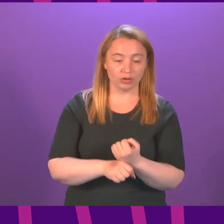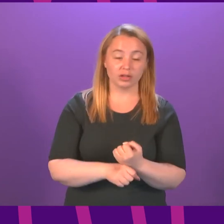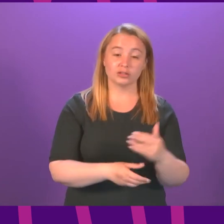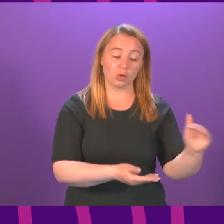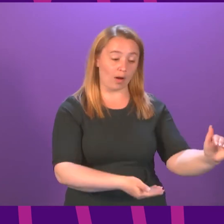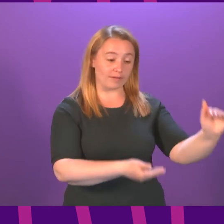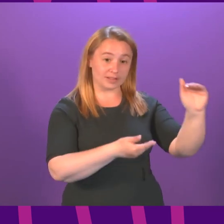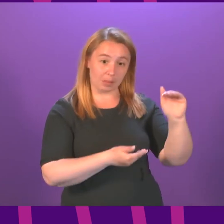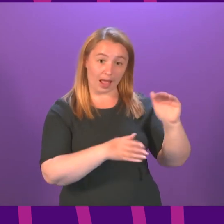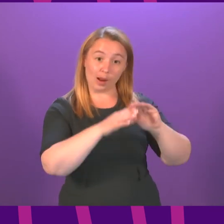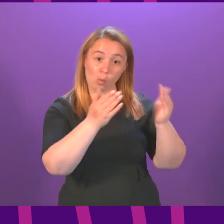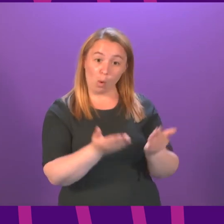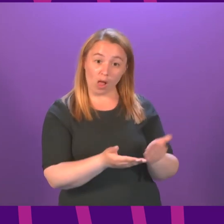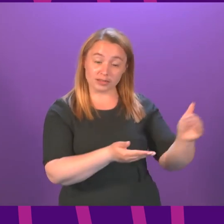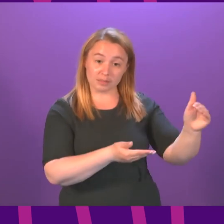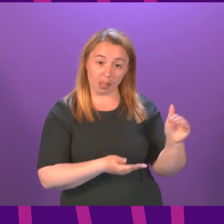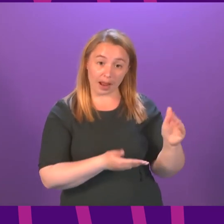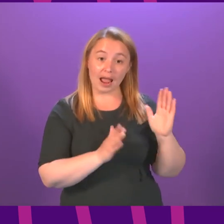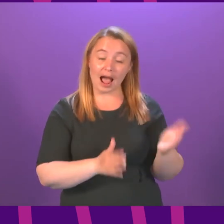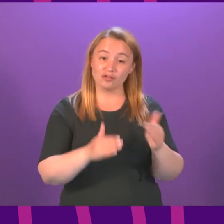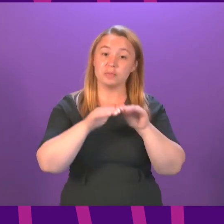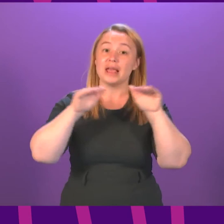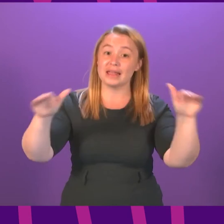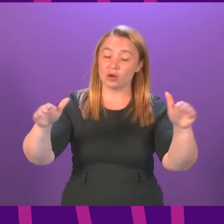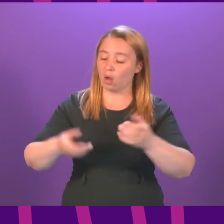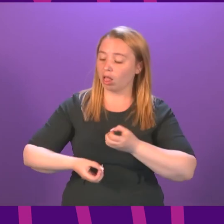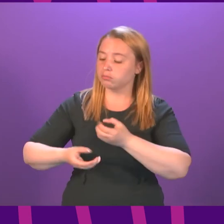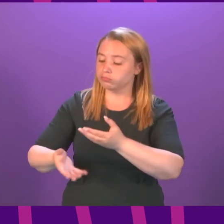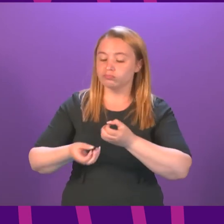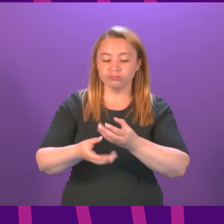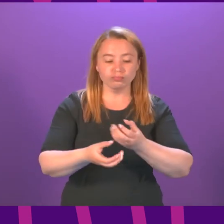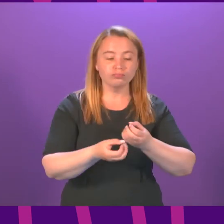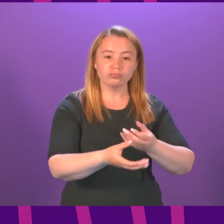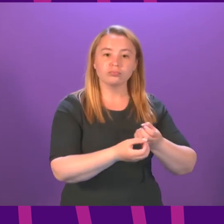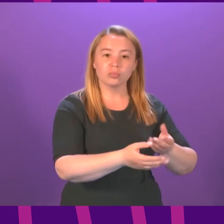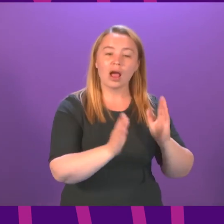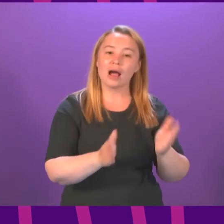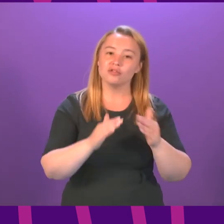available in the world are as equitably as possible distributed and I think we have